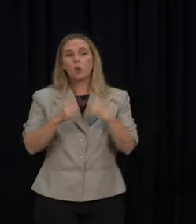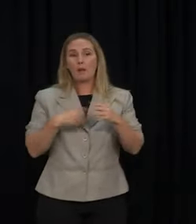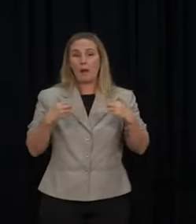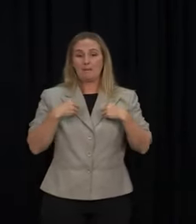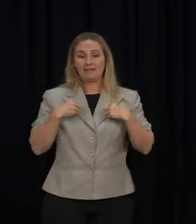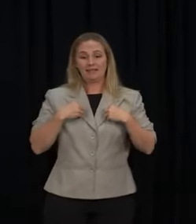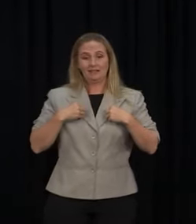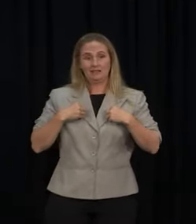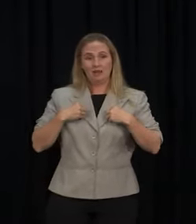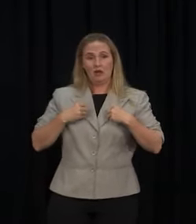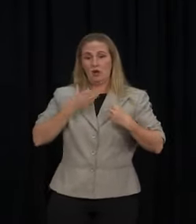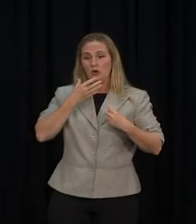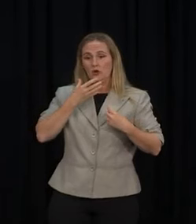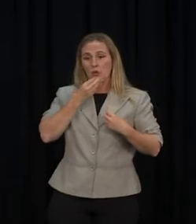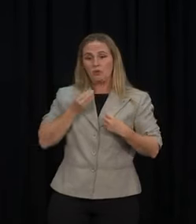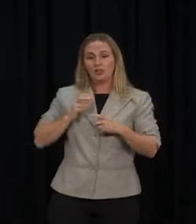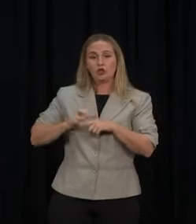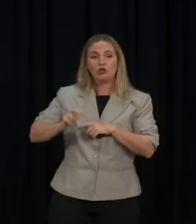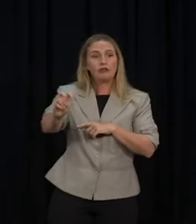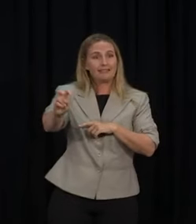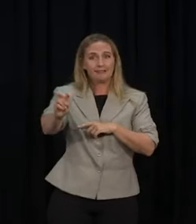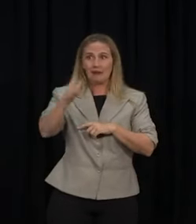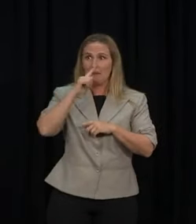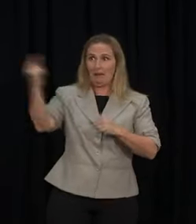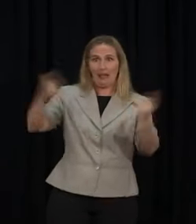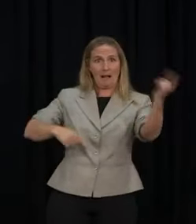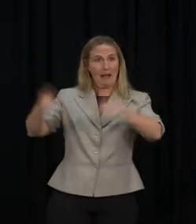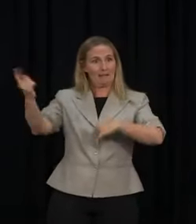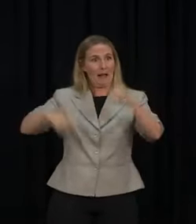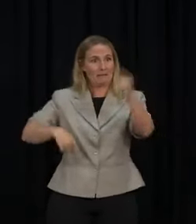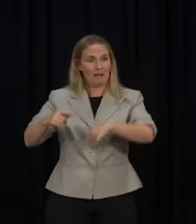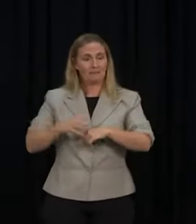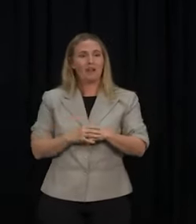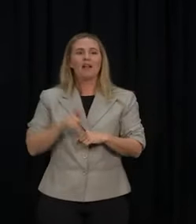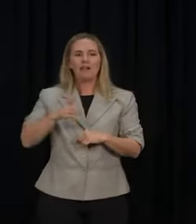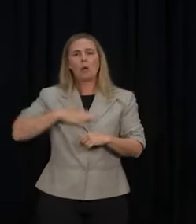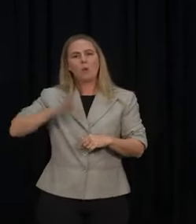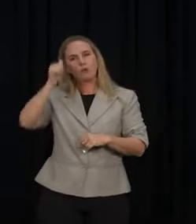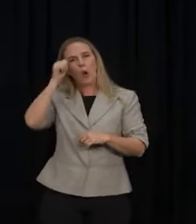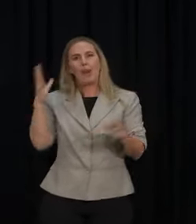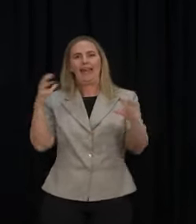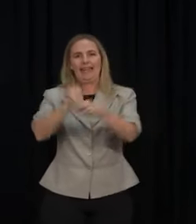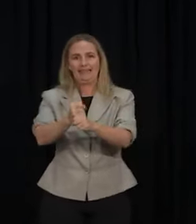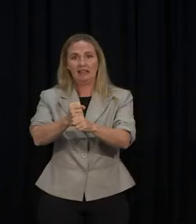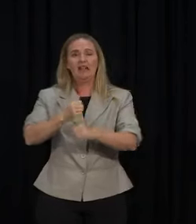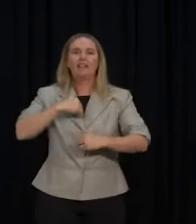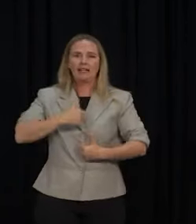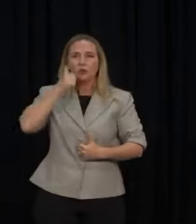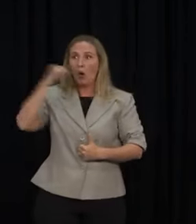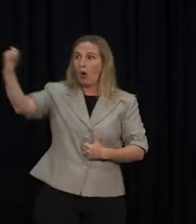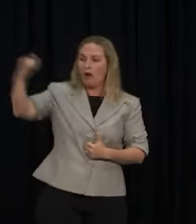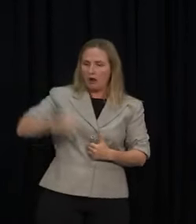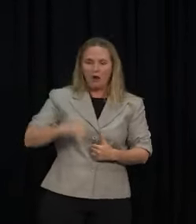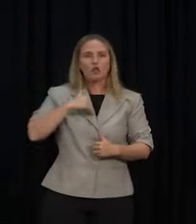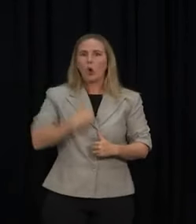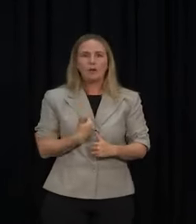certainty of the light at the end of the tunnel, they want to know that tourists won't have to do that seven-day isolation period. Can you give them